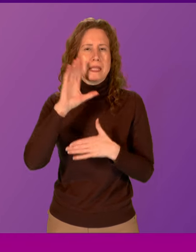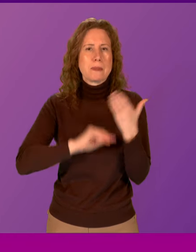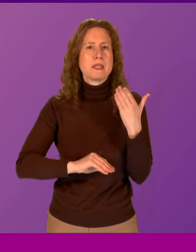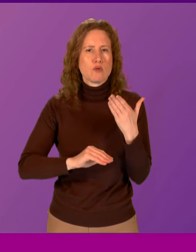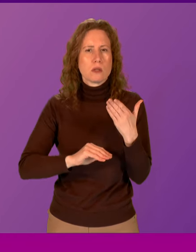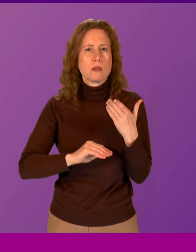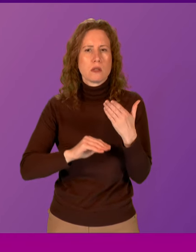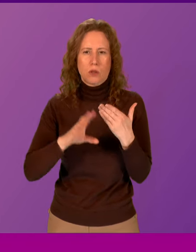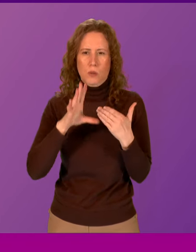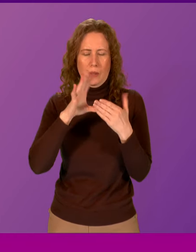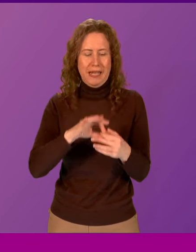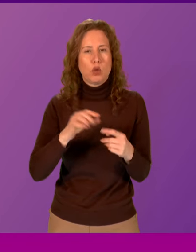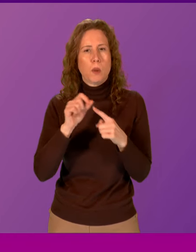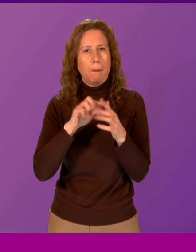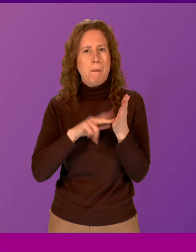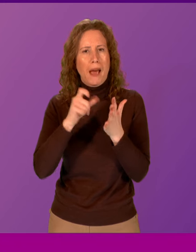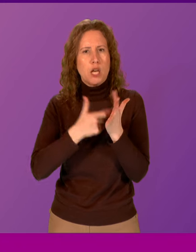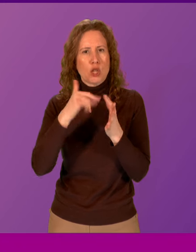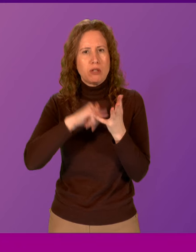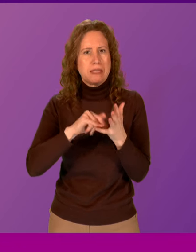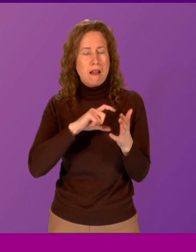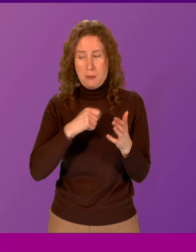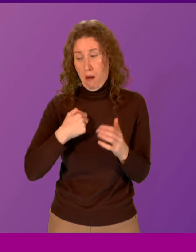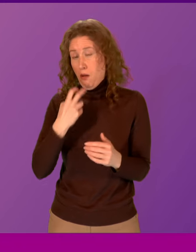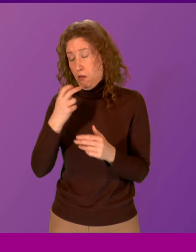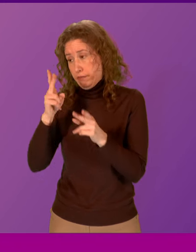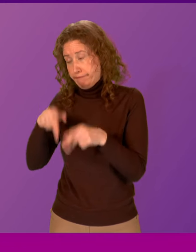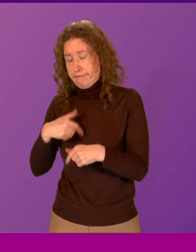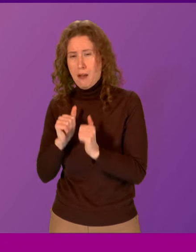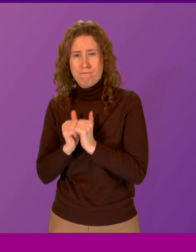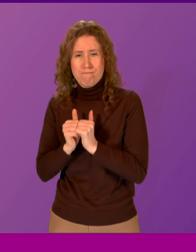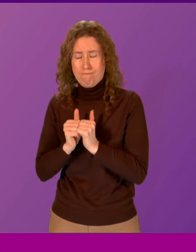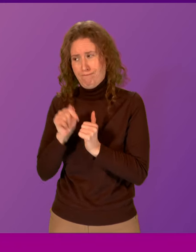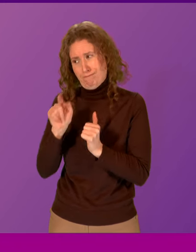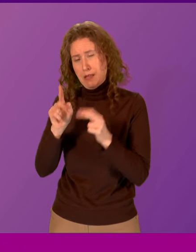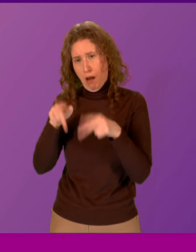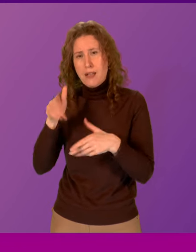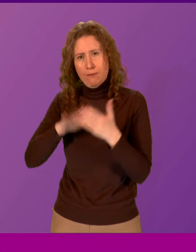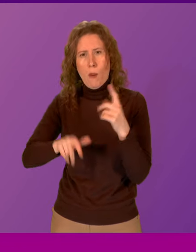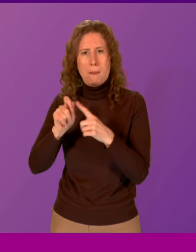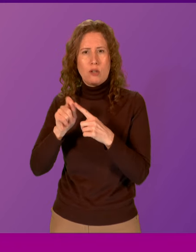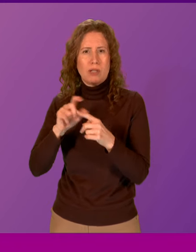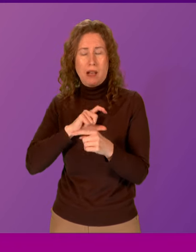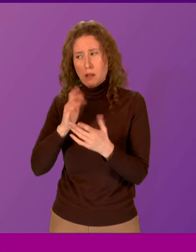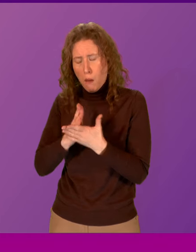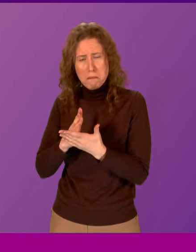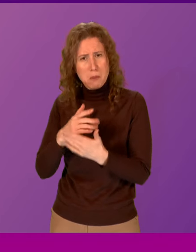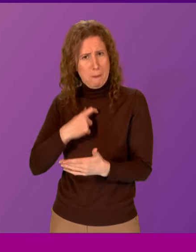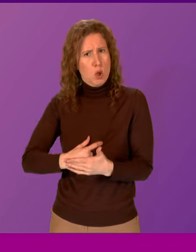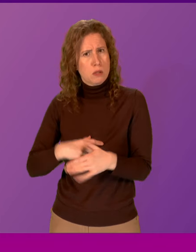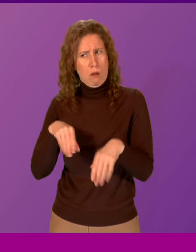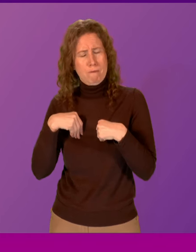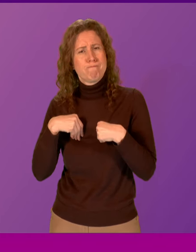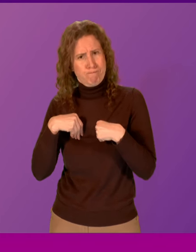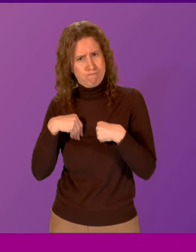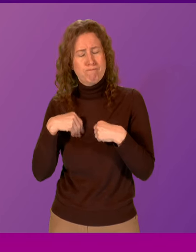experience in relation to pancreatic cancer. I've lost a dear uncle to pancreatic cancer. So it's an issue that's very personal to